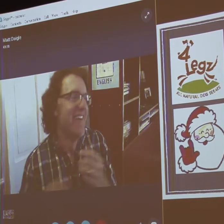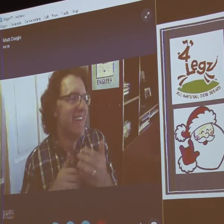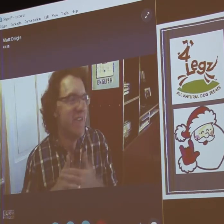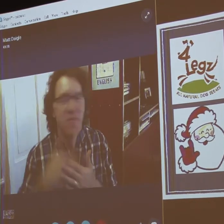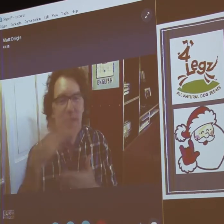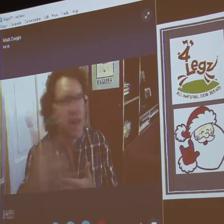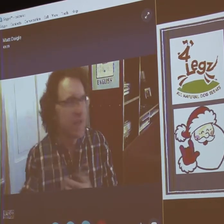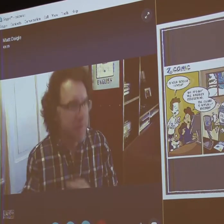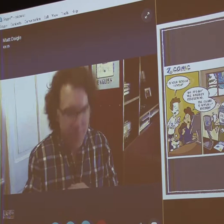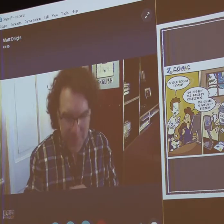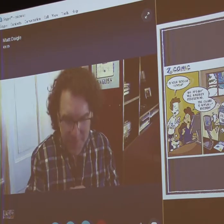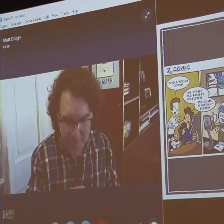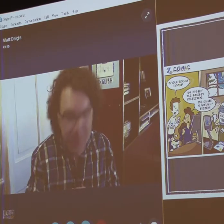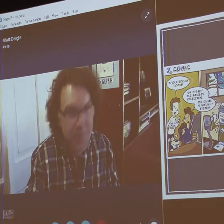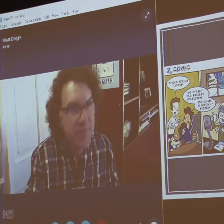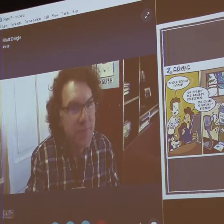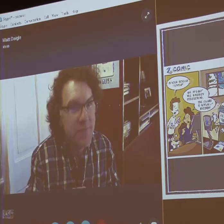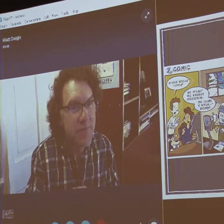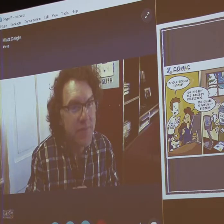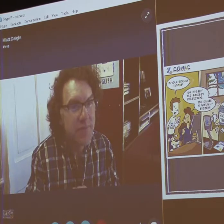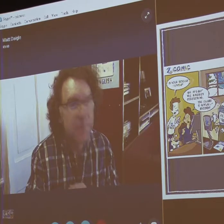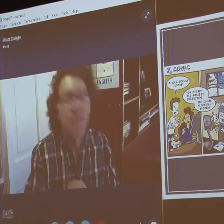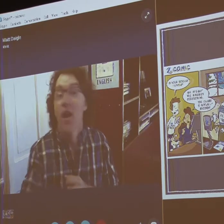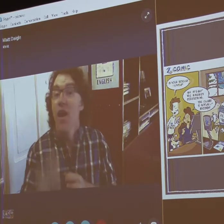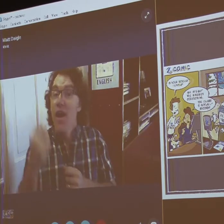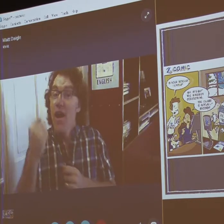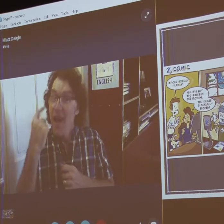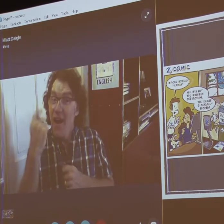Okay. We'll go to the next panel then.